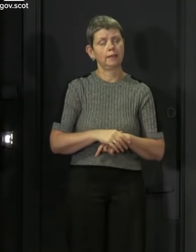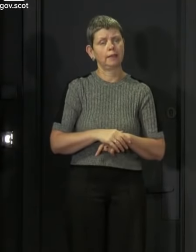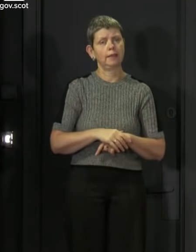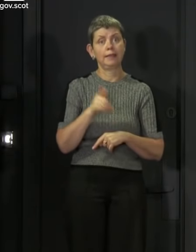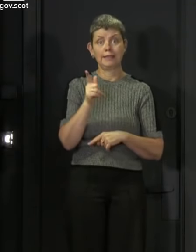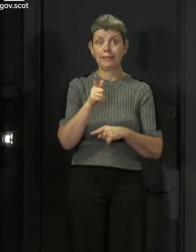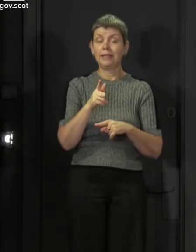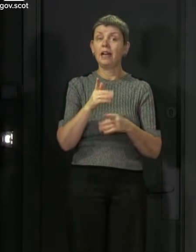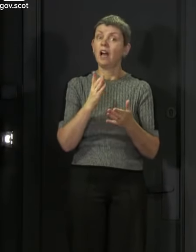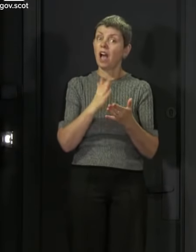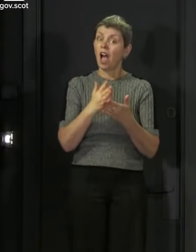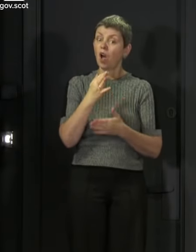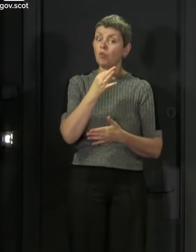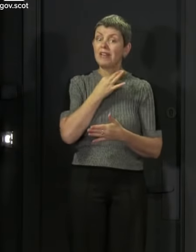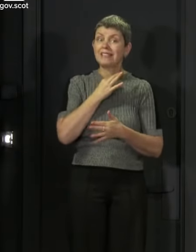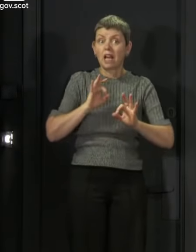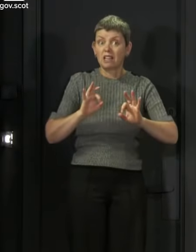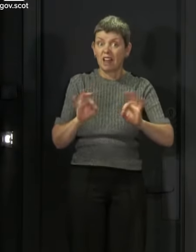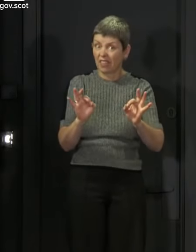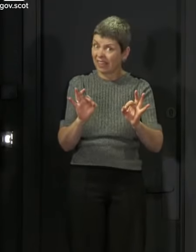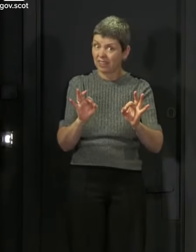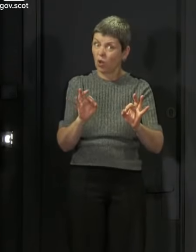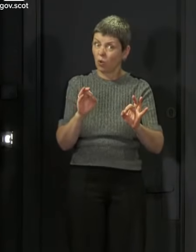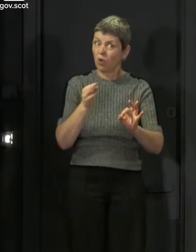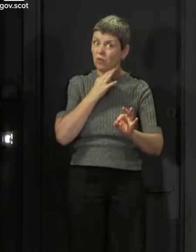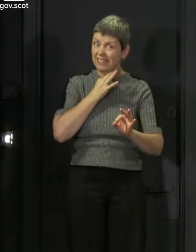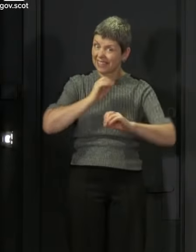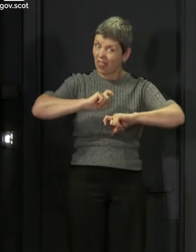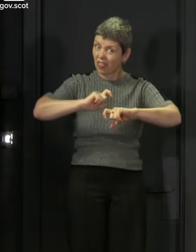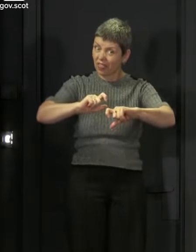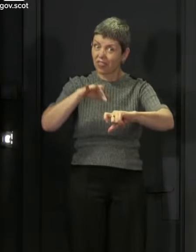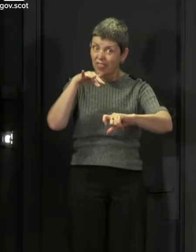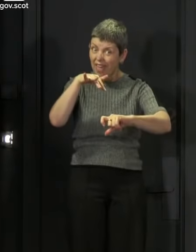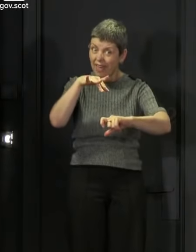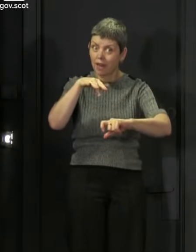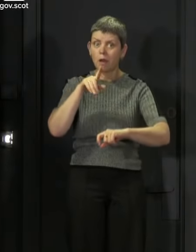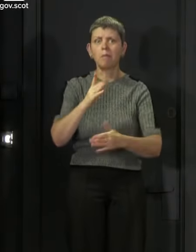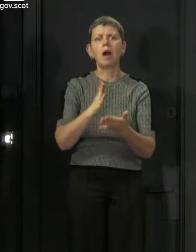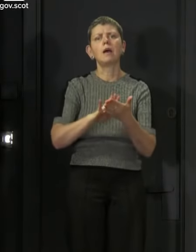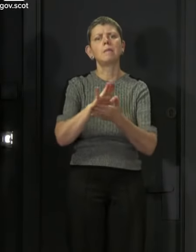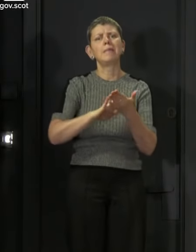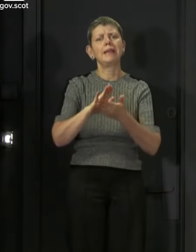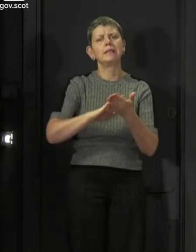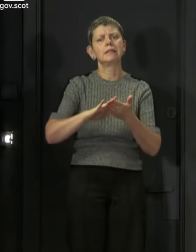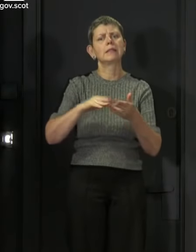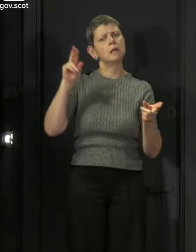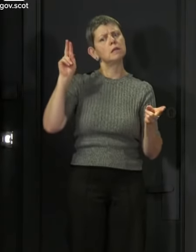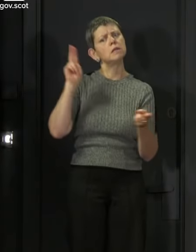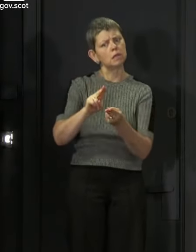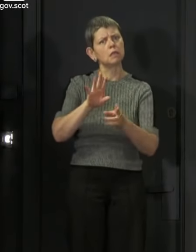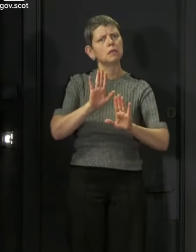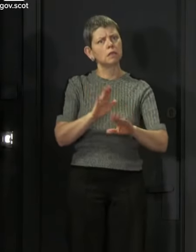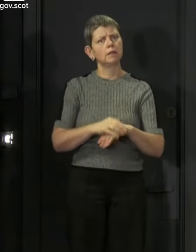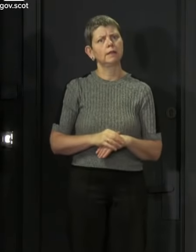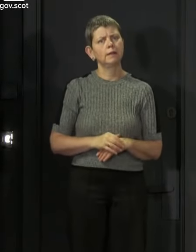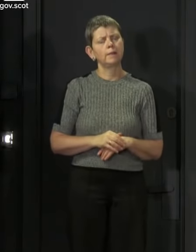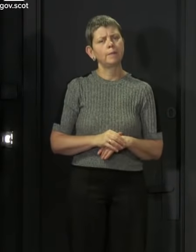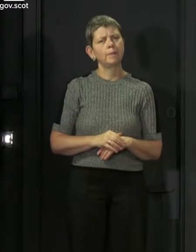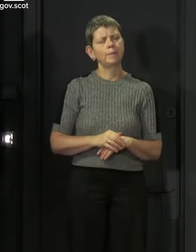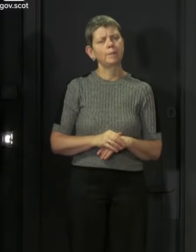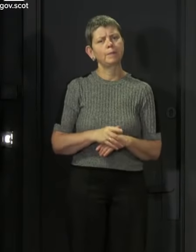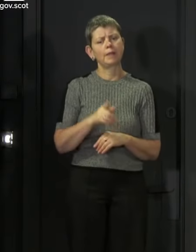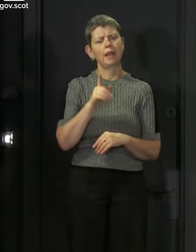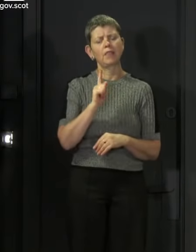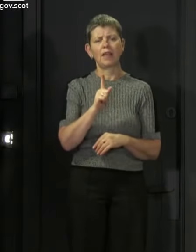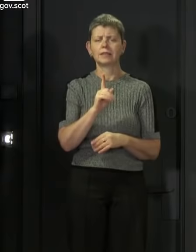this is not risk free, but we will minimise the number of opportunities the virus has to spread. And that is the point I want to end on.